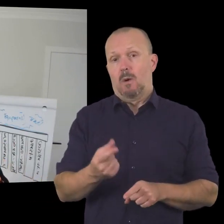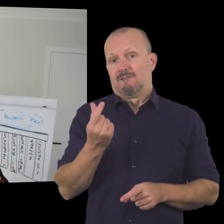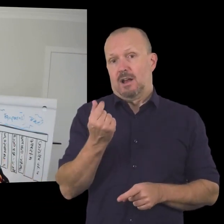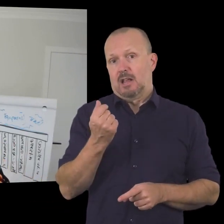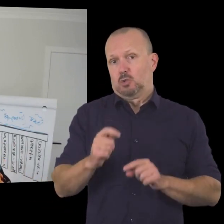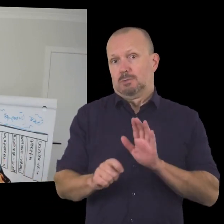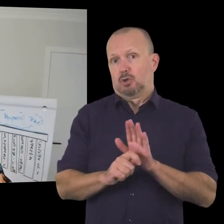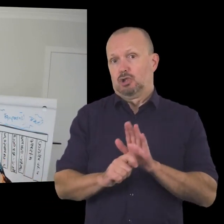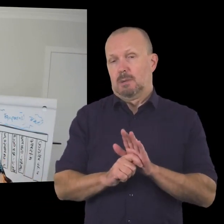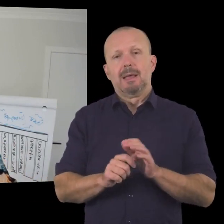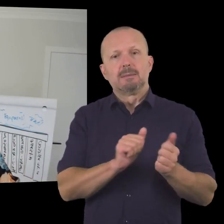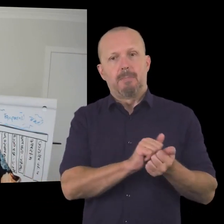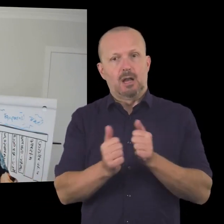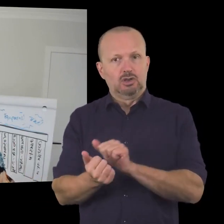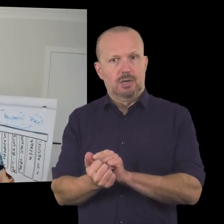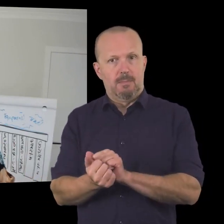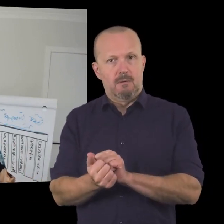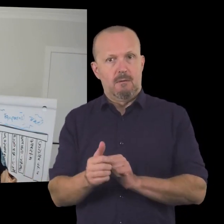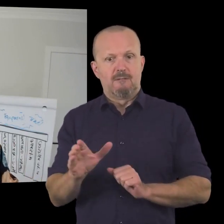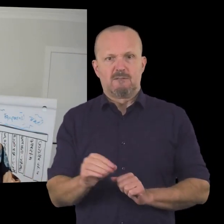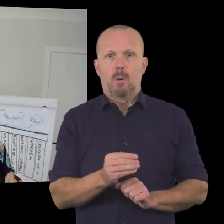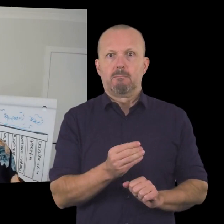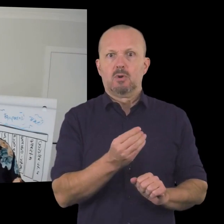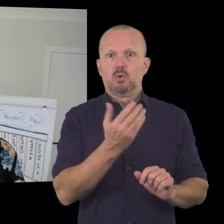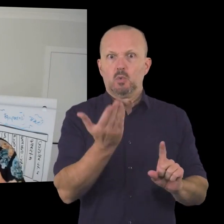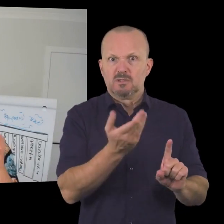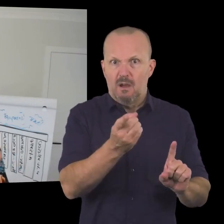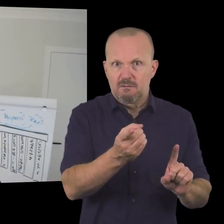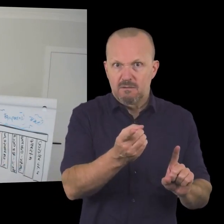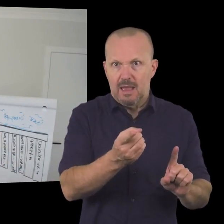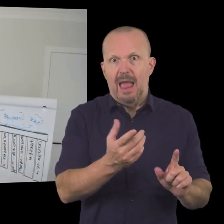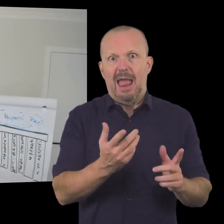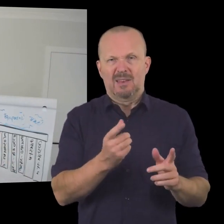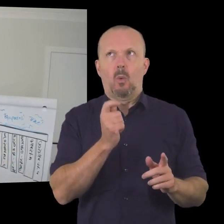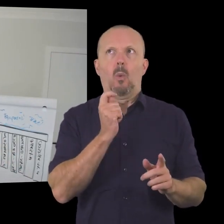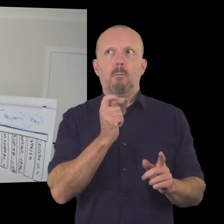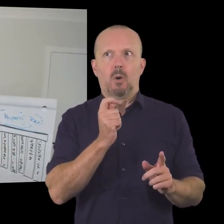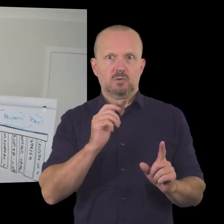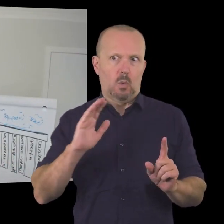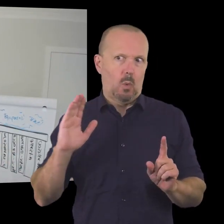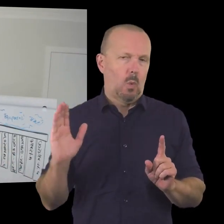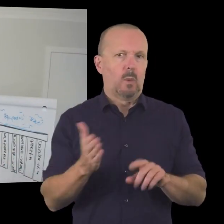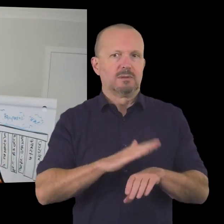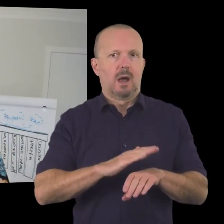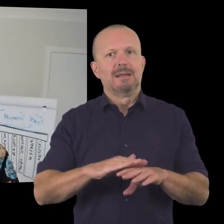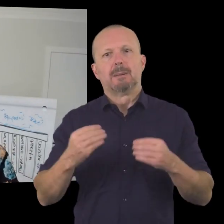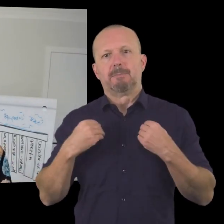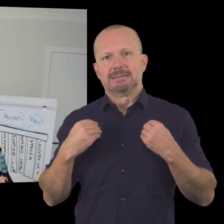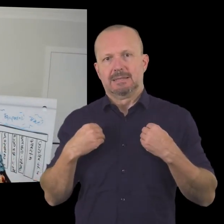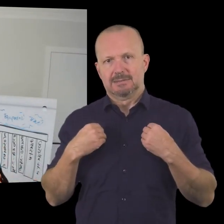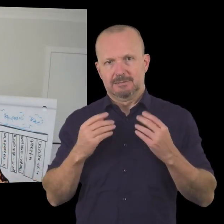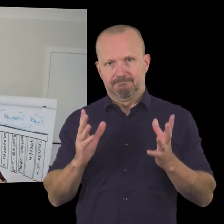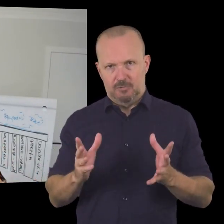for sponsorship so sponsorship is a partnership between yourself uh and 99.999 percent of the time a business